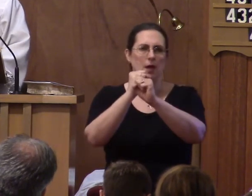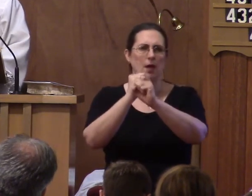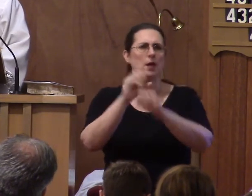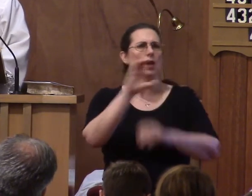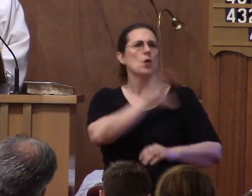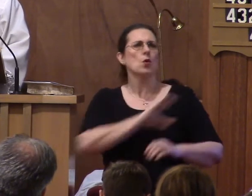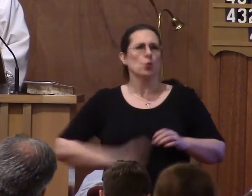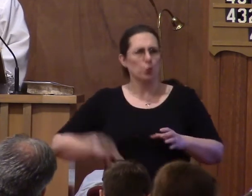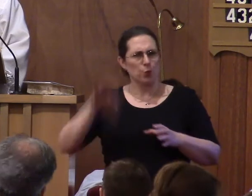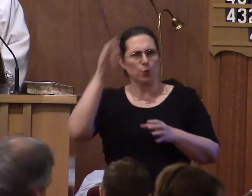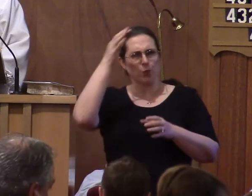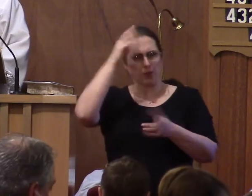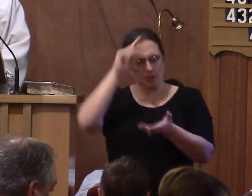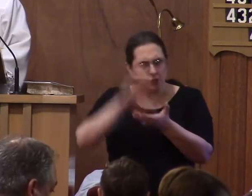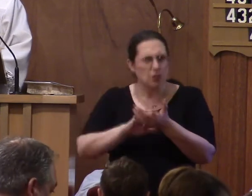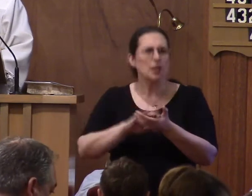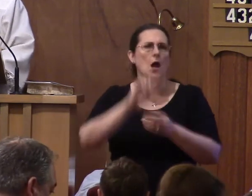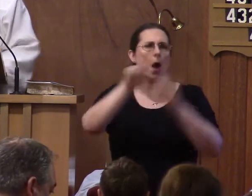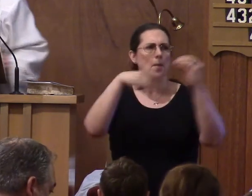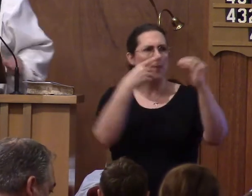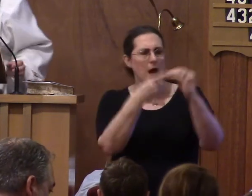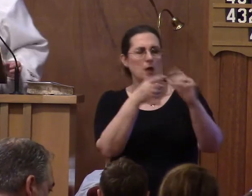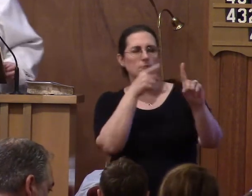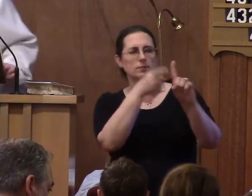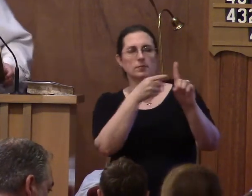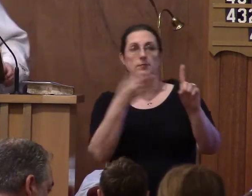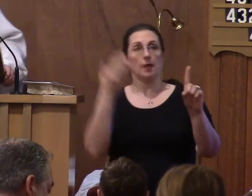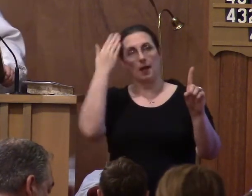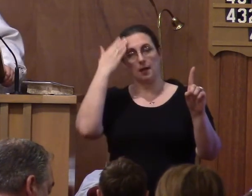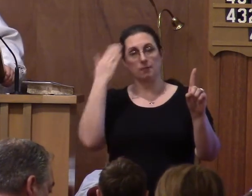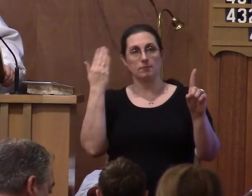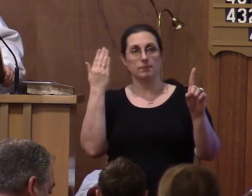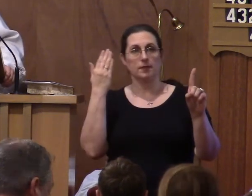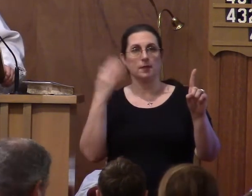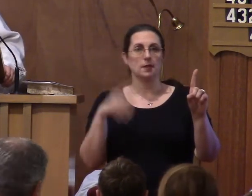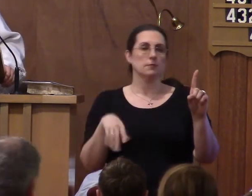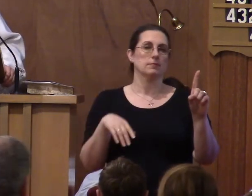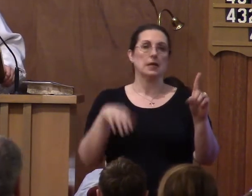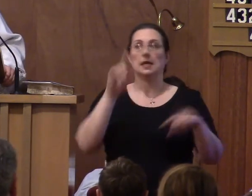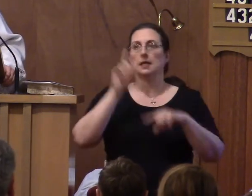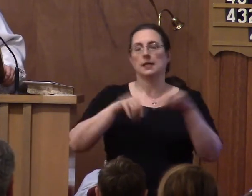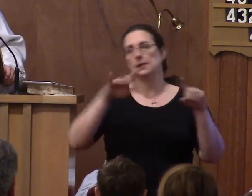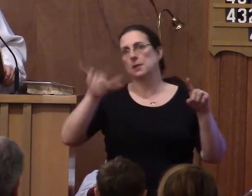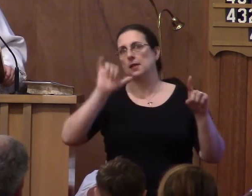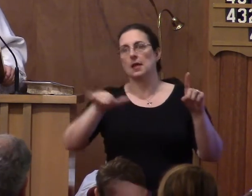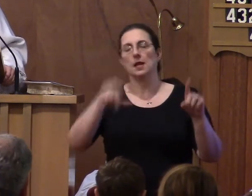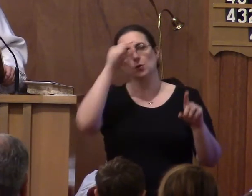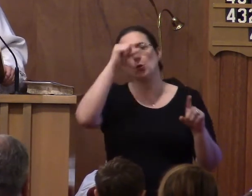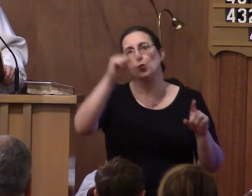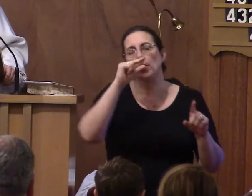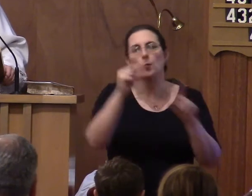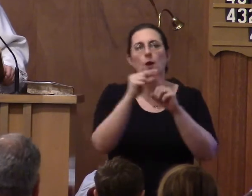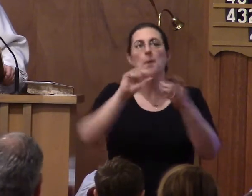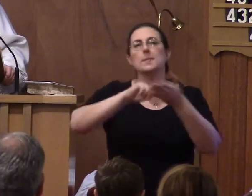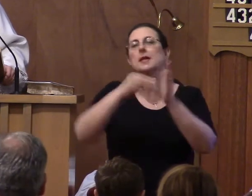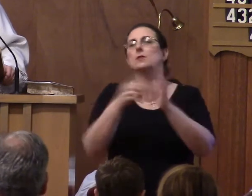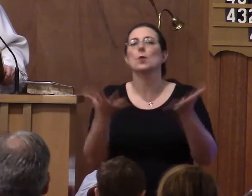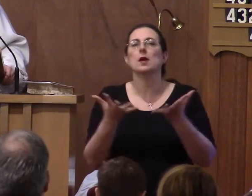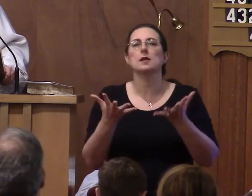is all about. And this word is tetelestai, which means it has